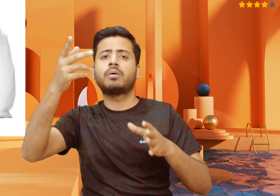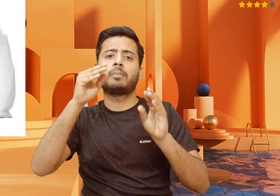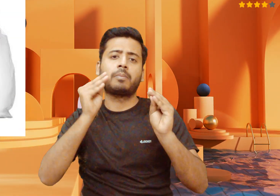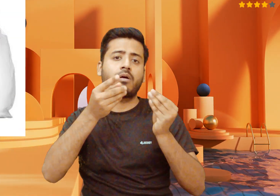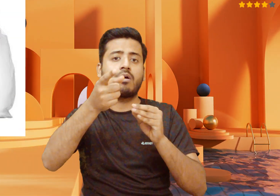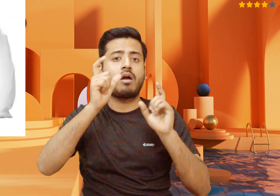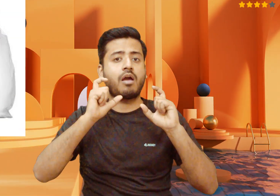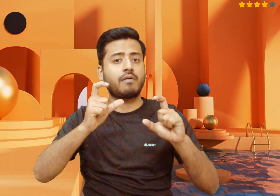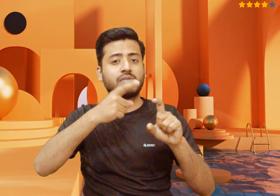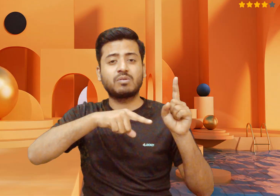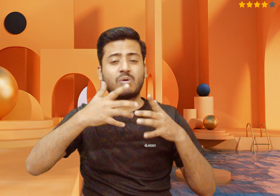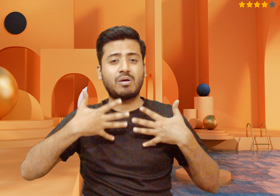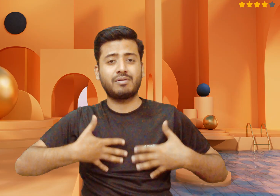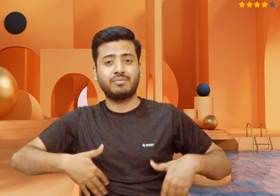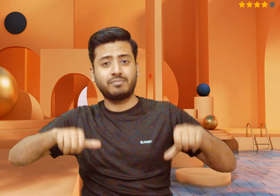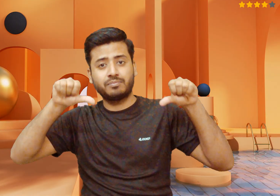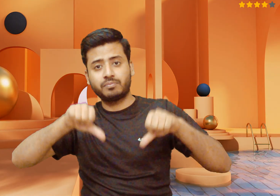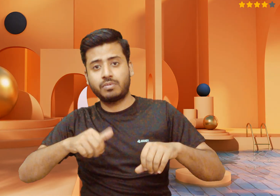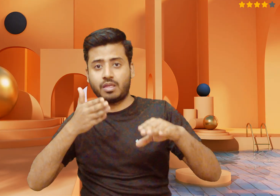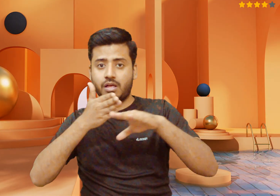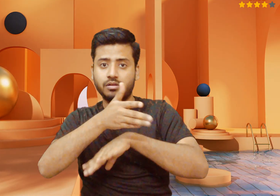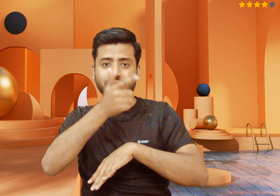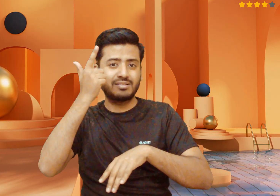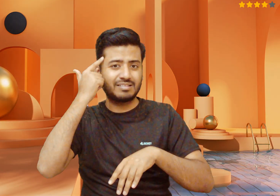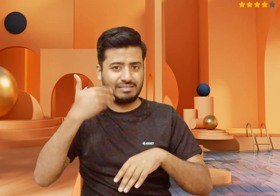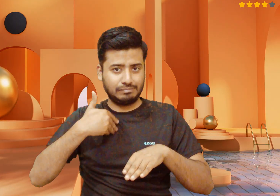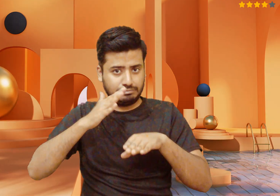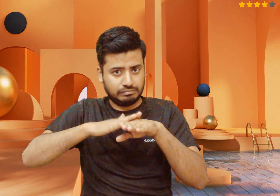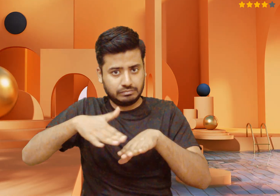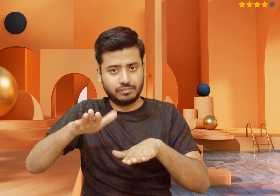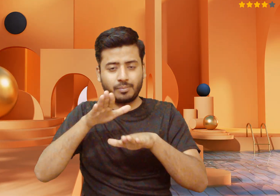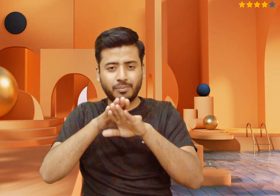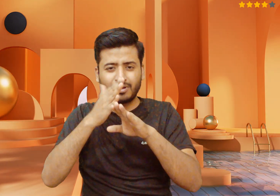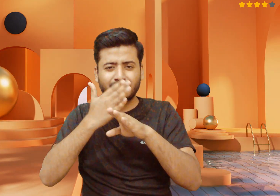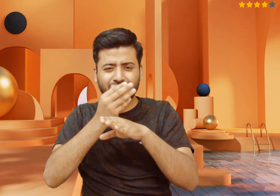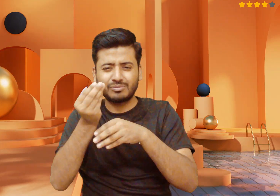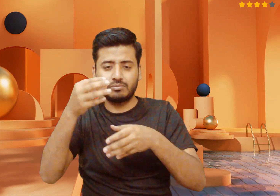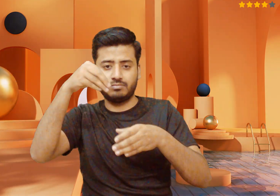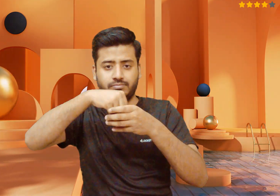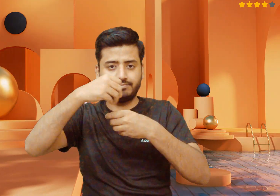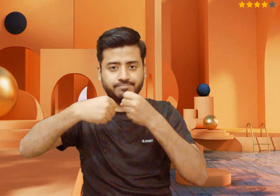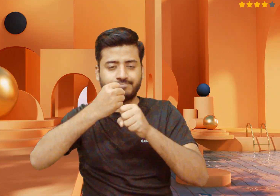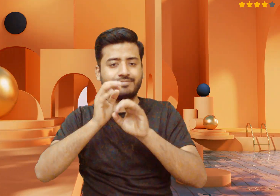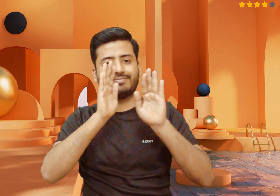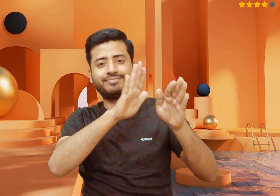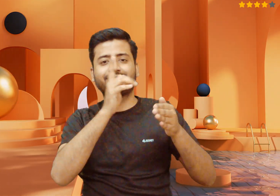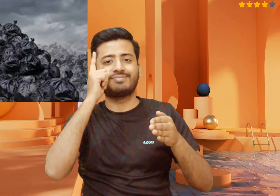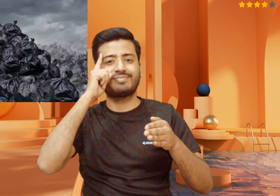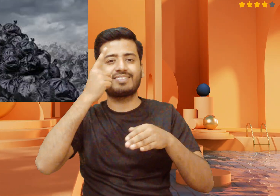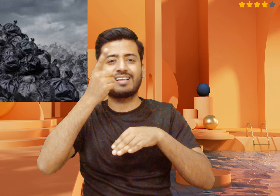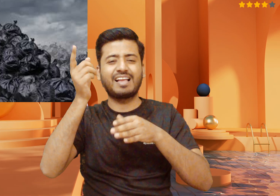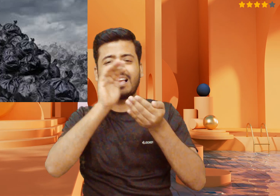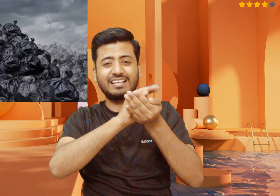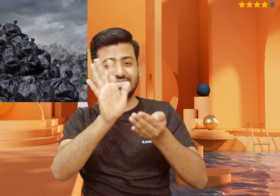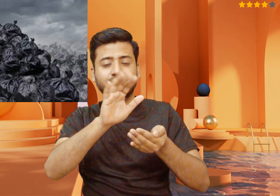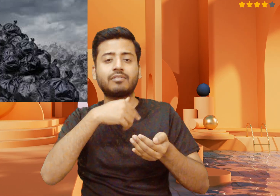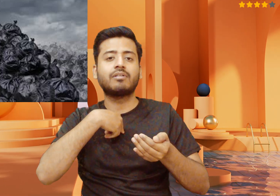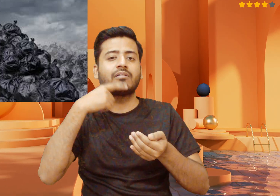Entanglement. Plastic bags can entangle animals, causing injuries, drowning, or starvation. Nesting material.